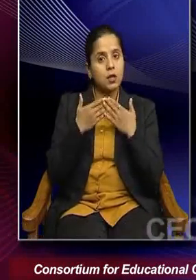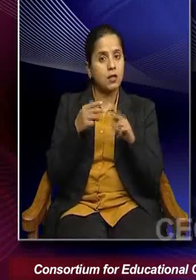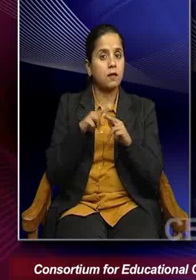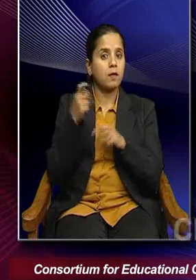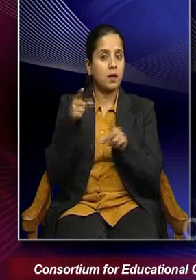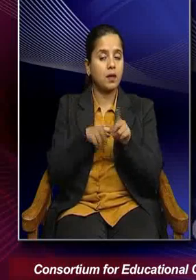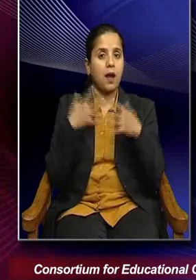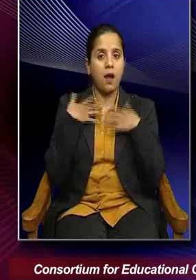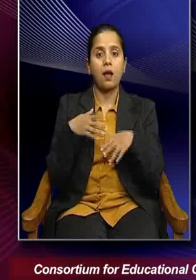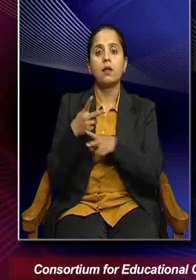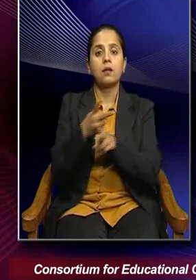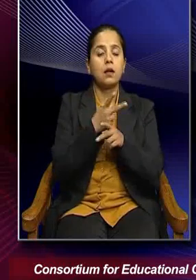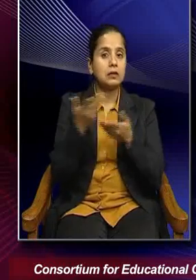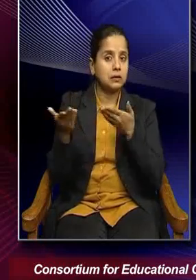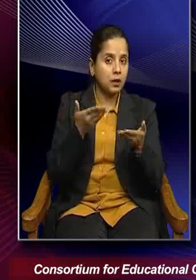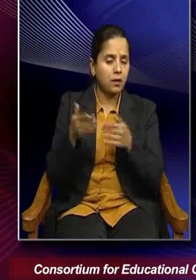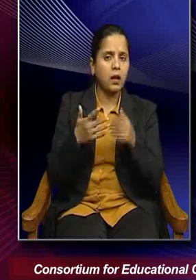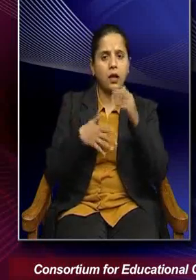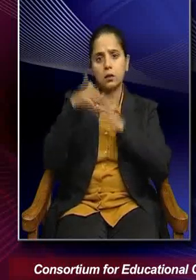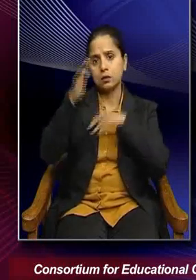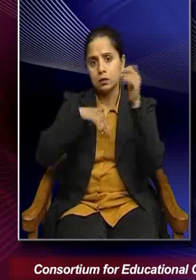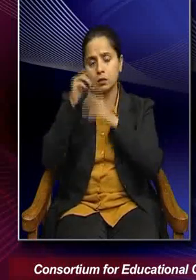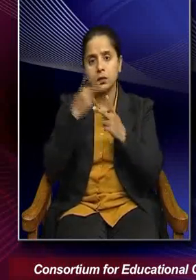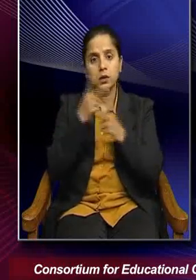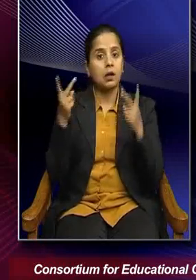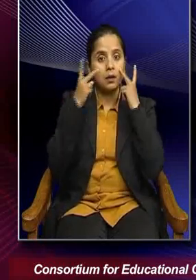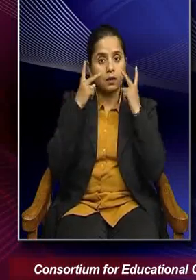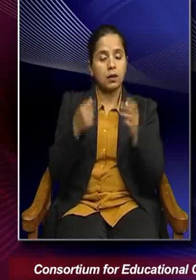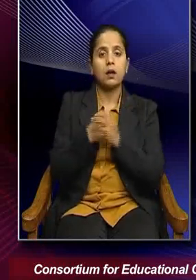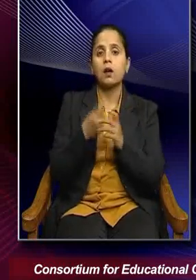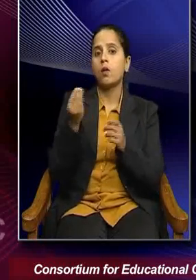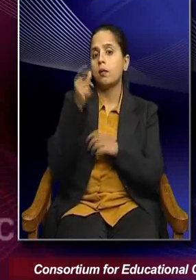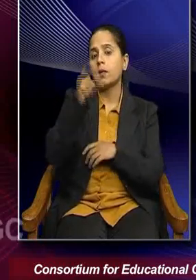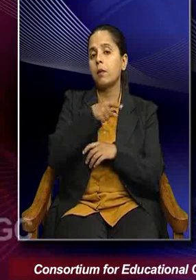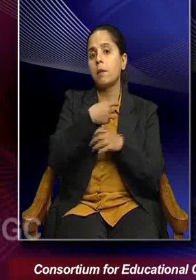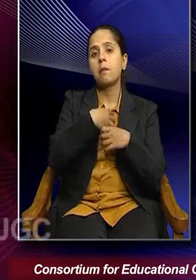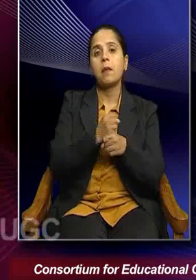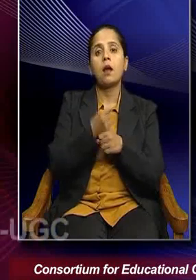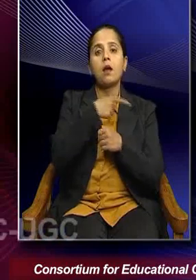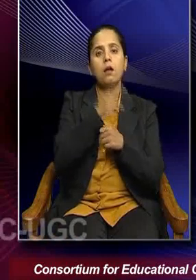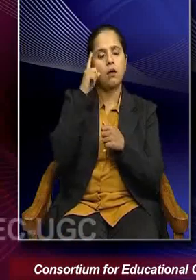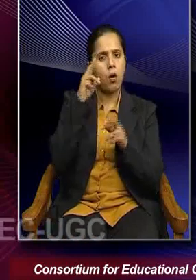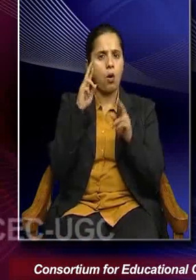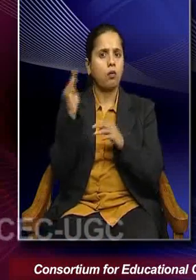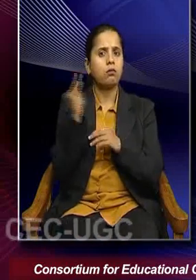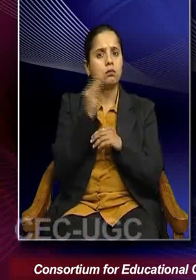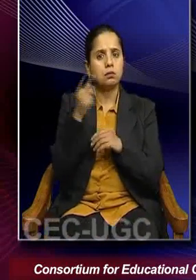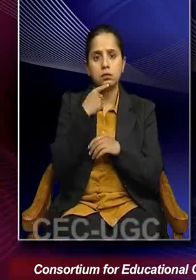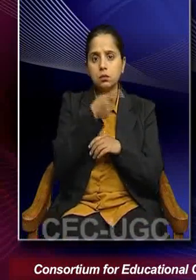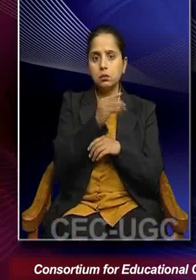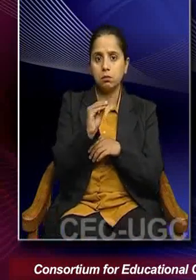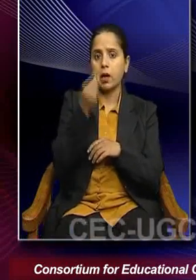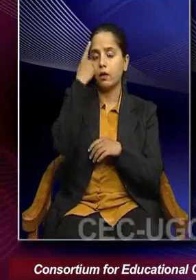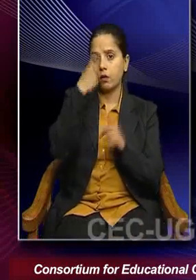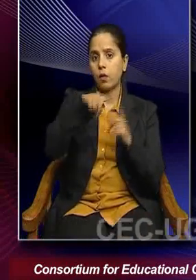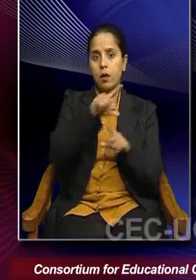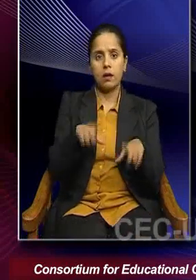services, infrastructure, etc., based on, you know, which people make a estimation where it is better for them to